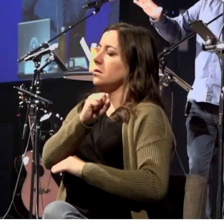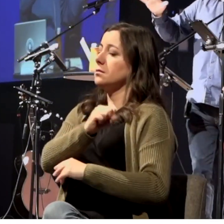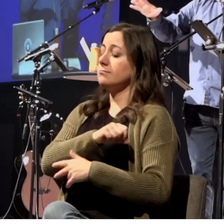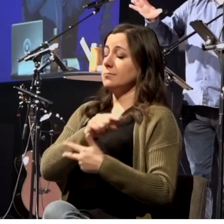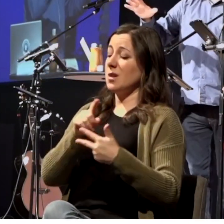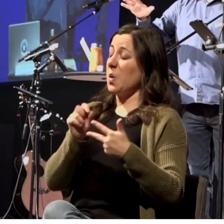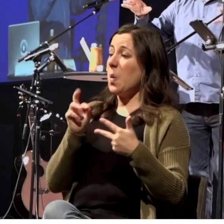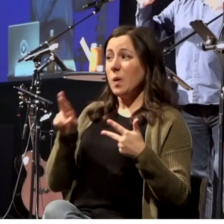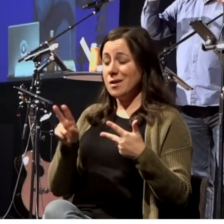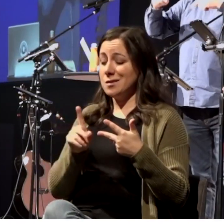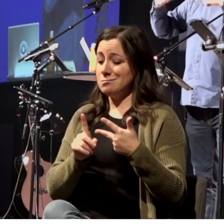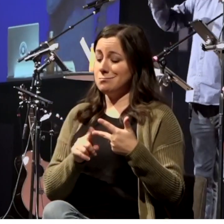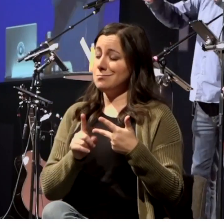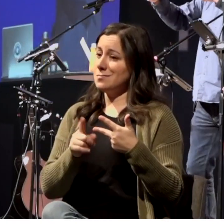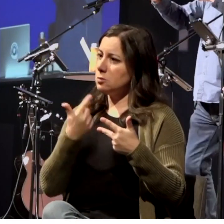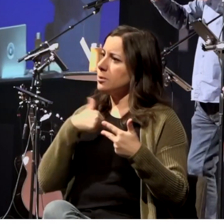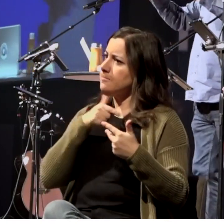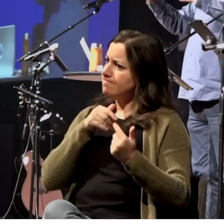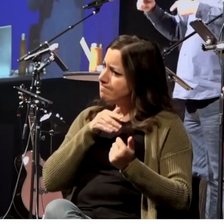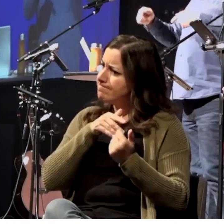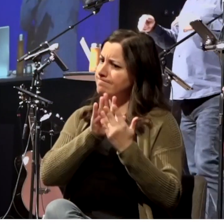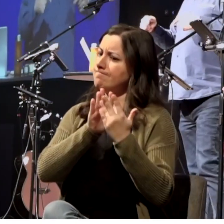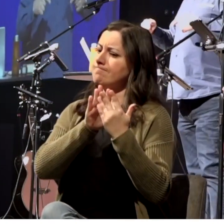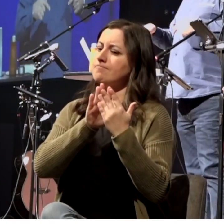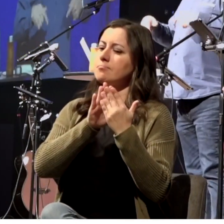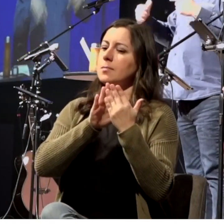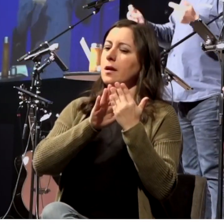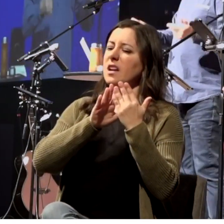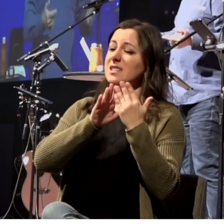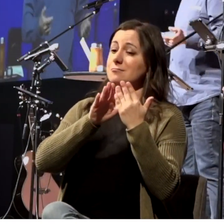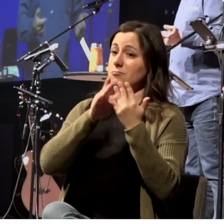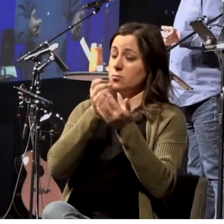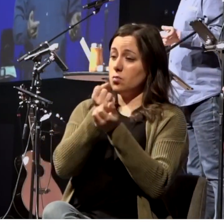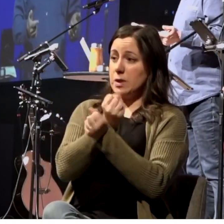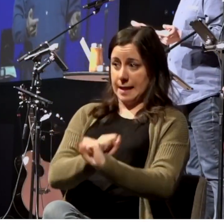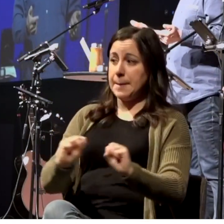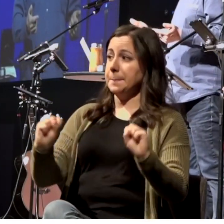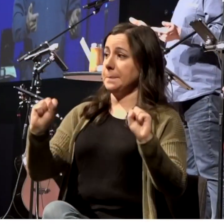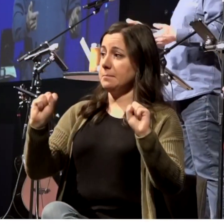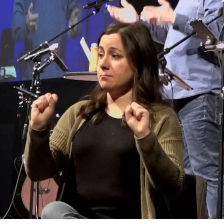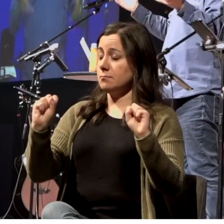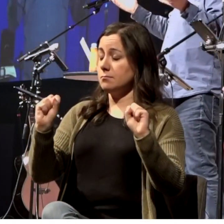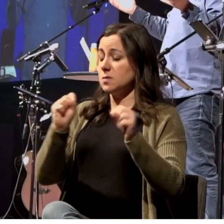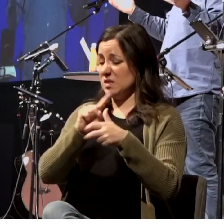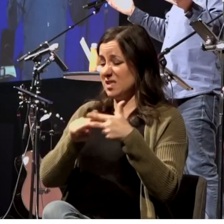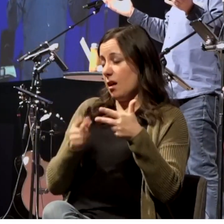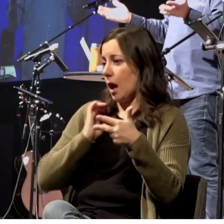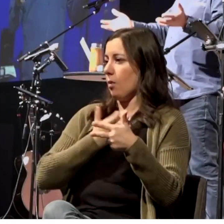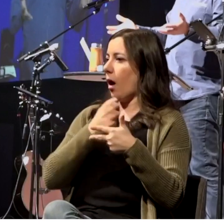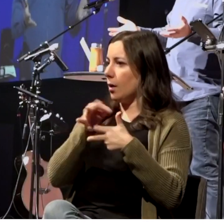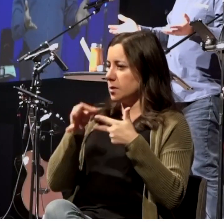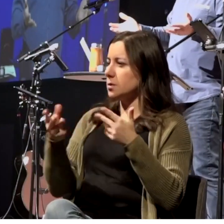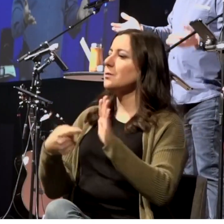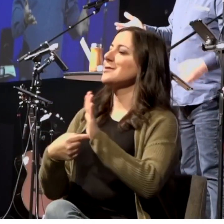or the things that we encounter, we can redeem. For example, as a church,